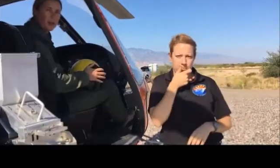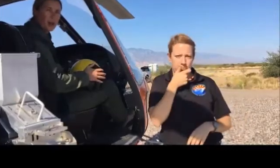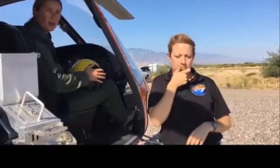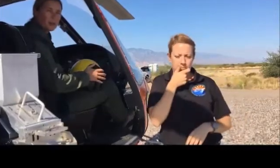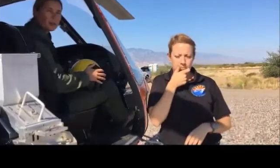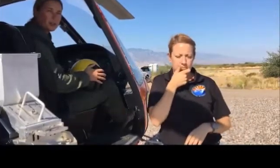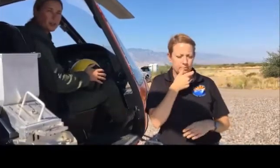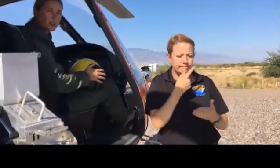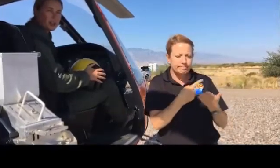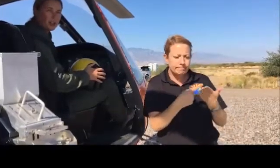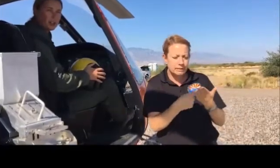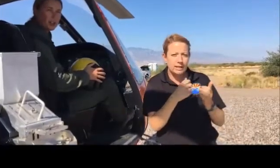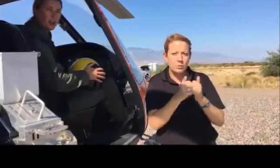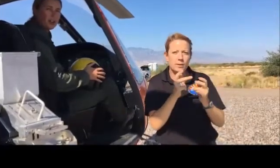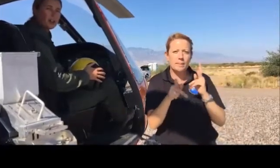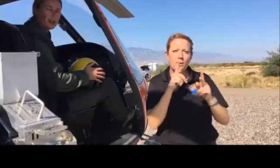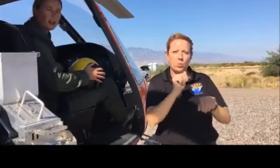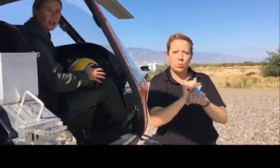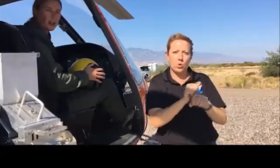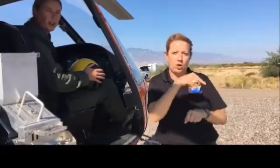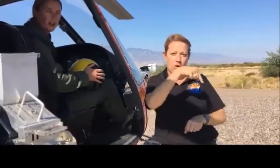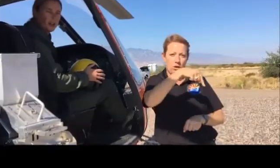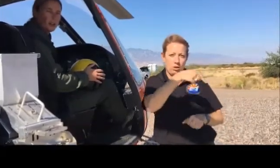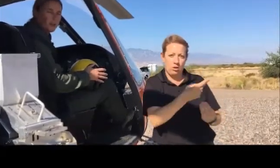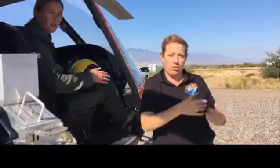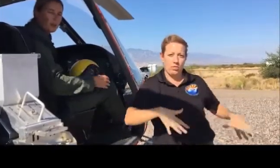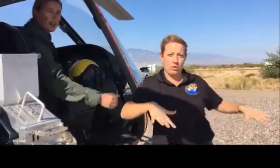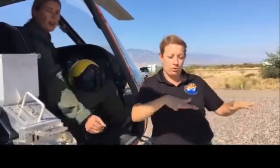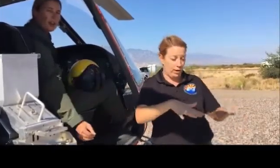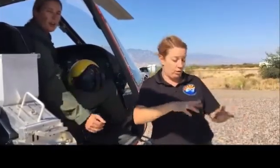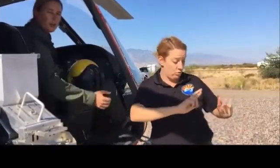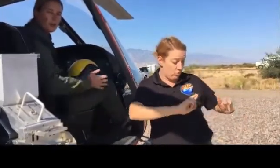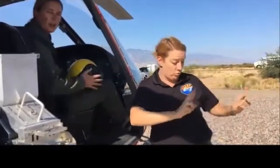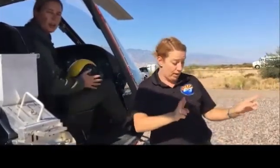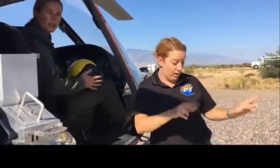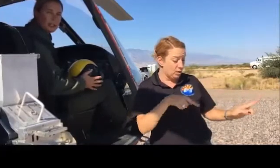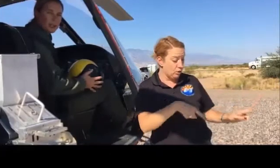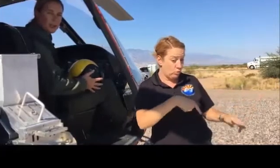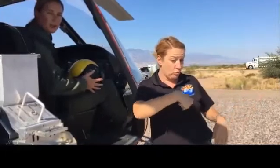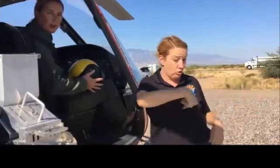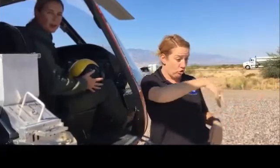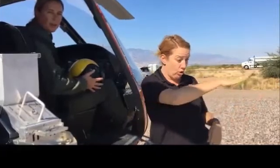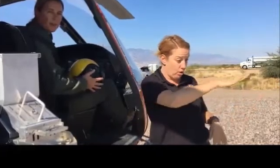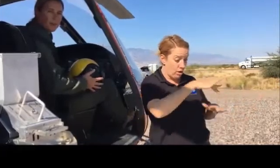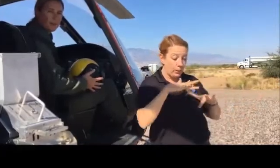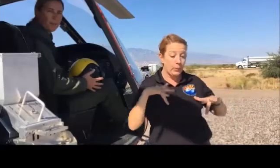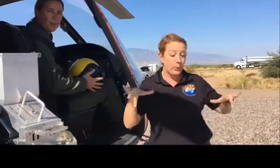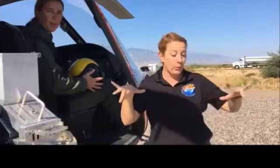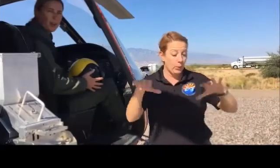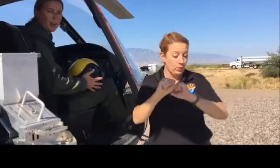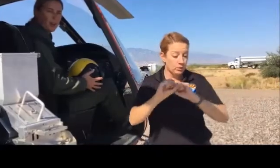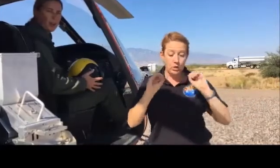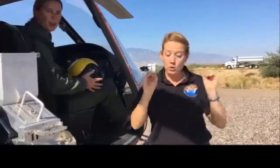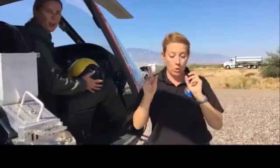ground to make sure that they are clear from the area that we intend to burn. And also